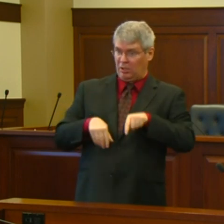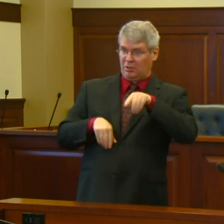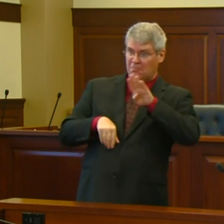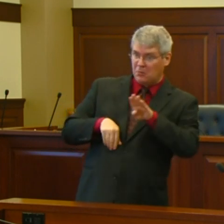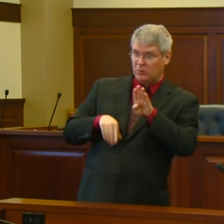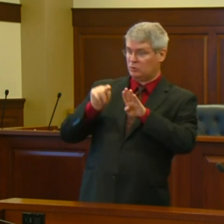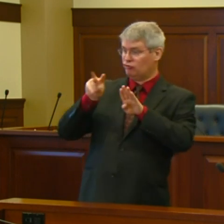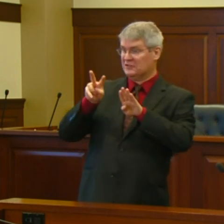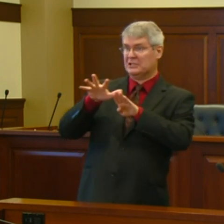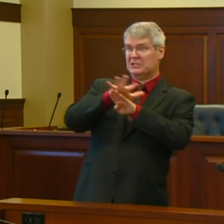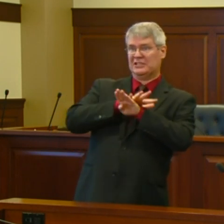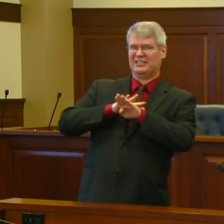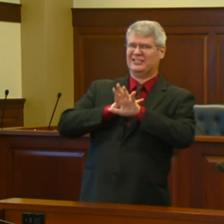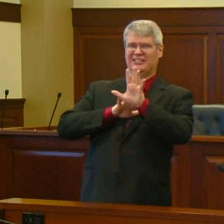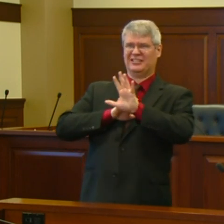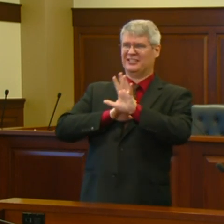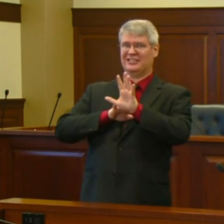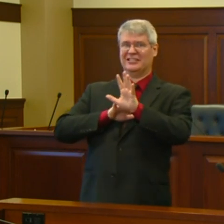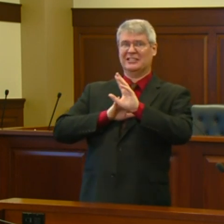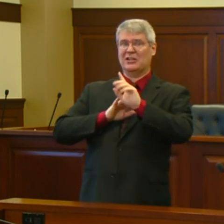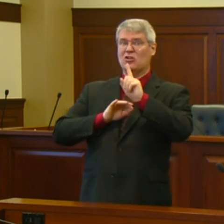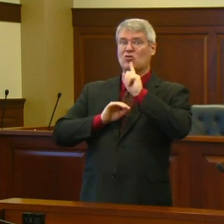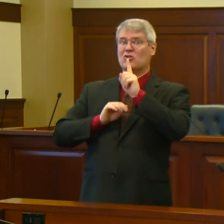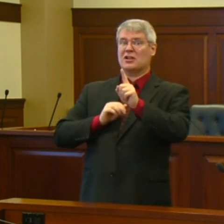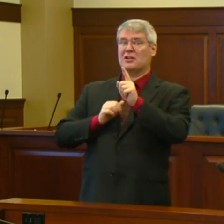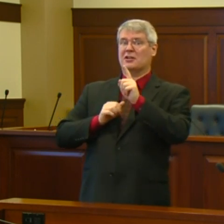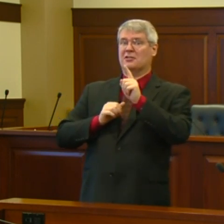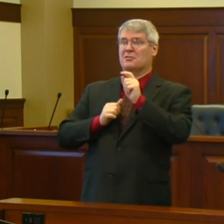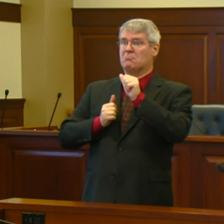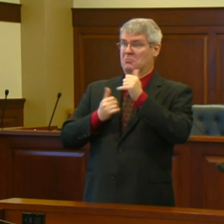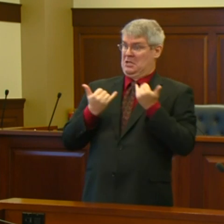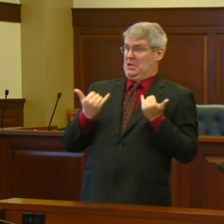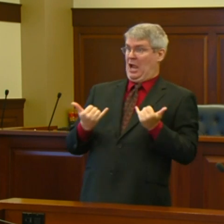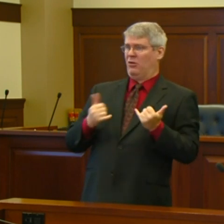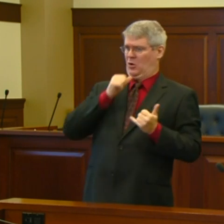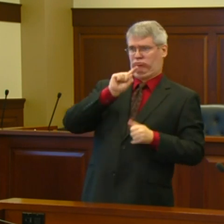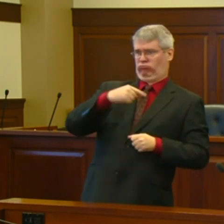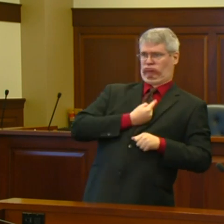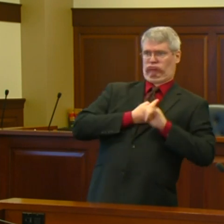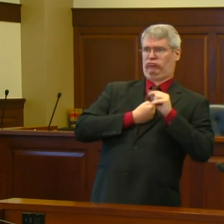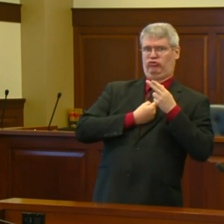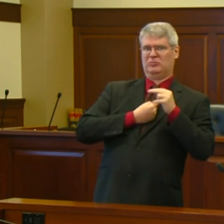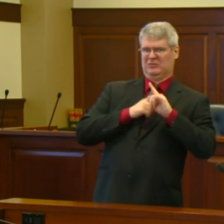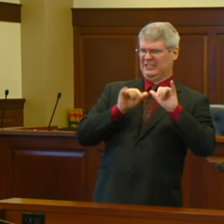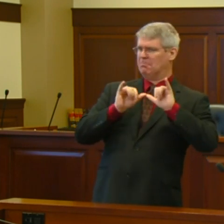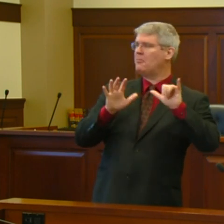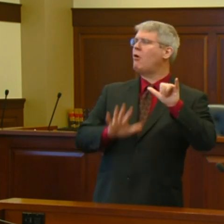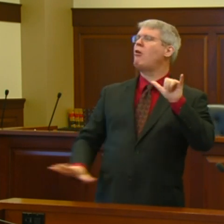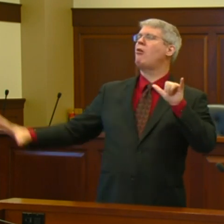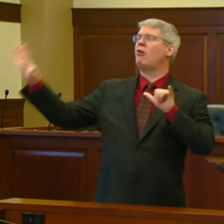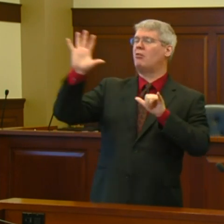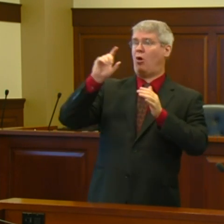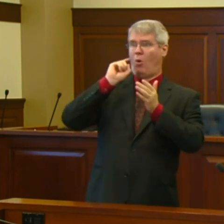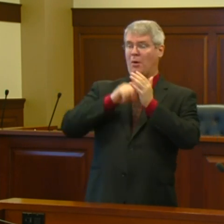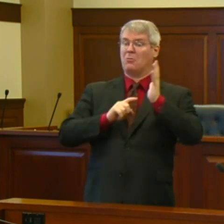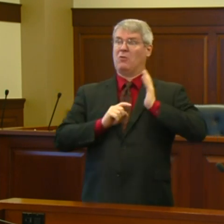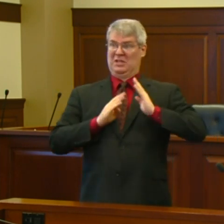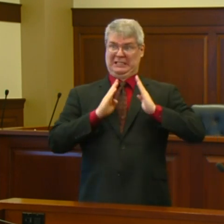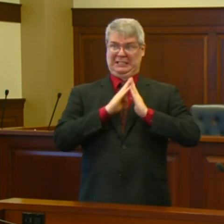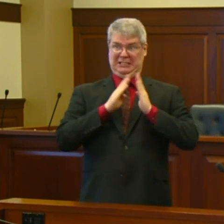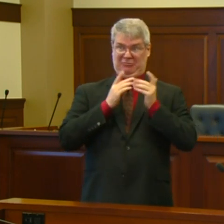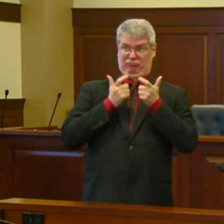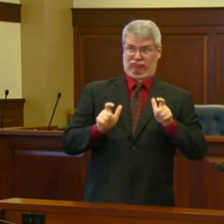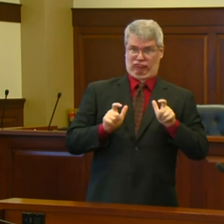into rural areas where health care access is limited. Our focus all along has been to prevent